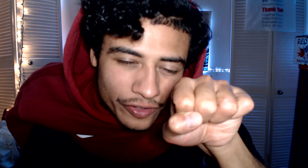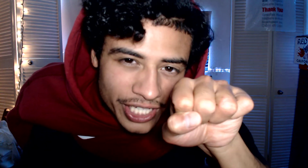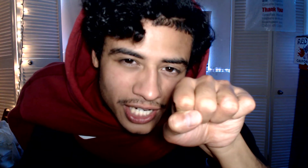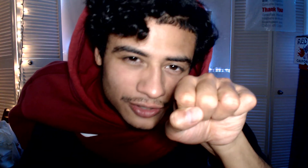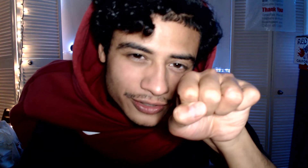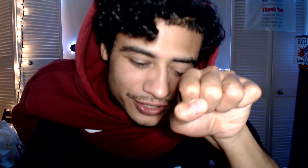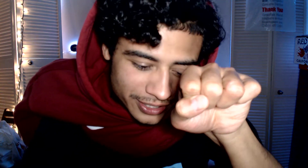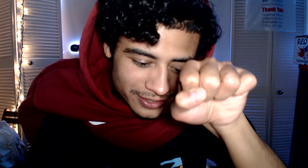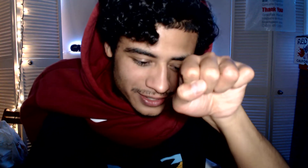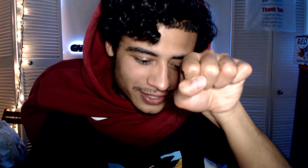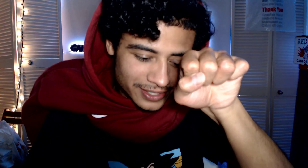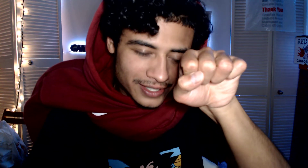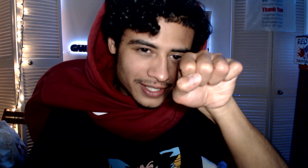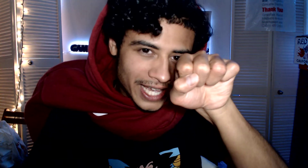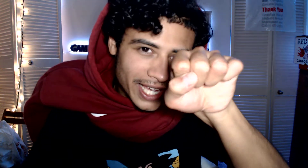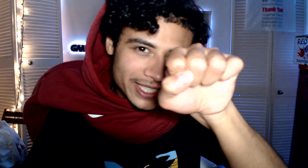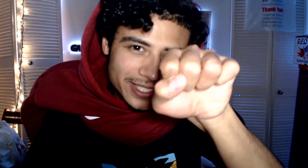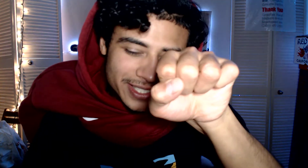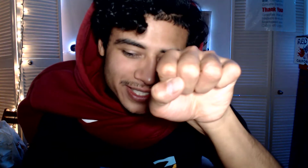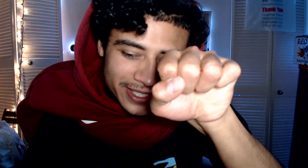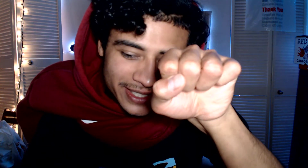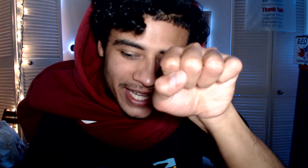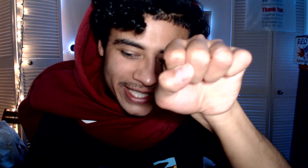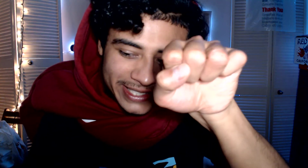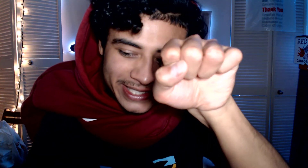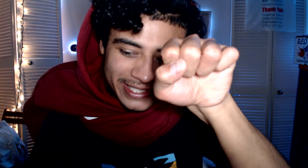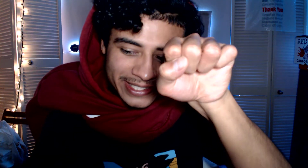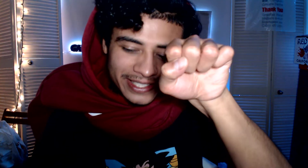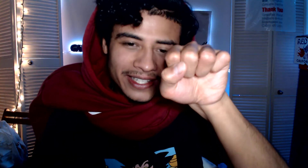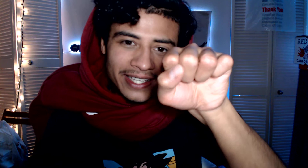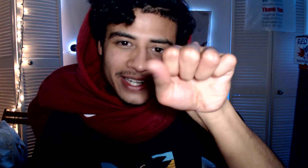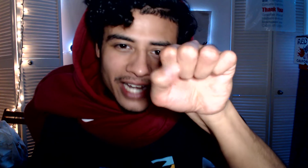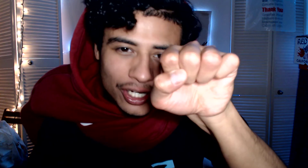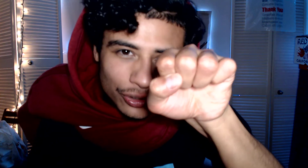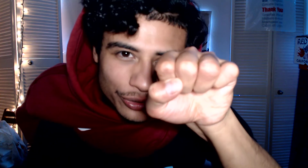the knuckles. S. S. Knuckles.